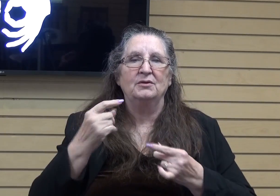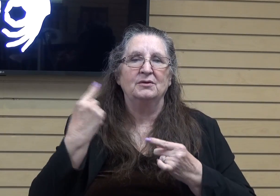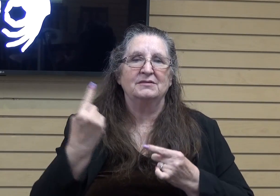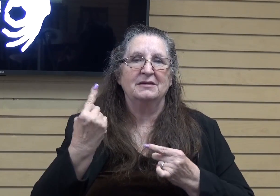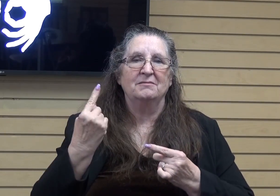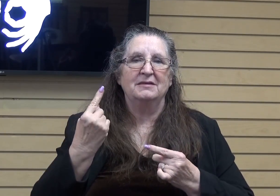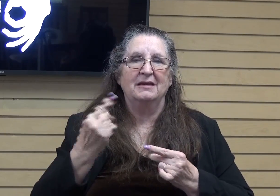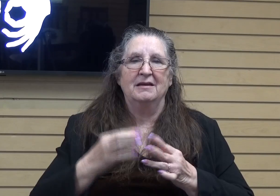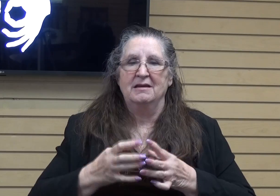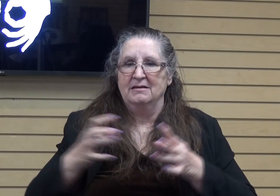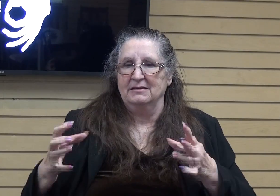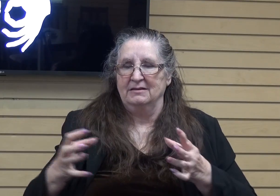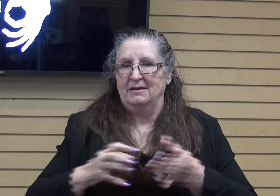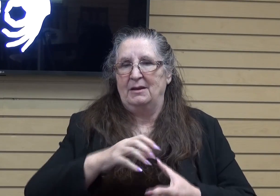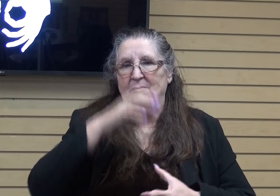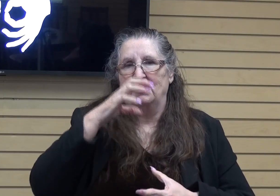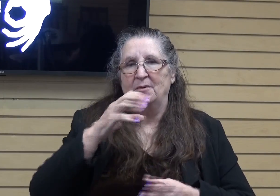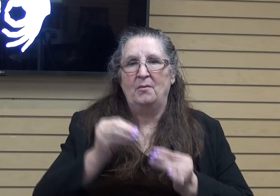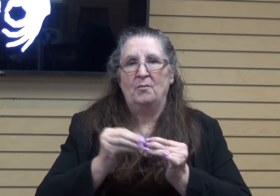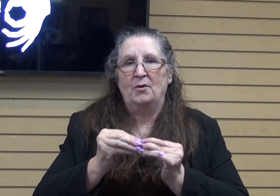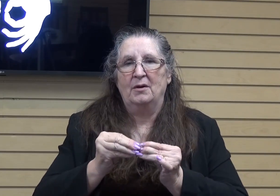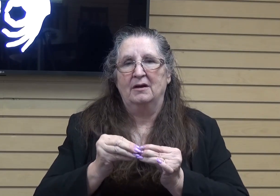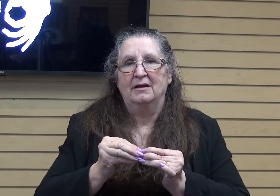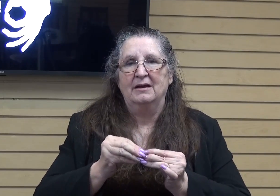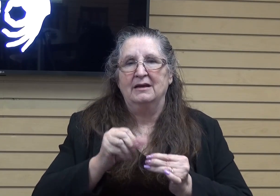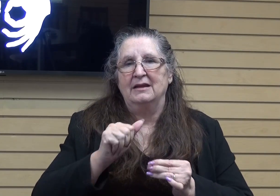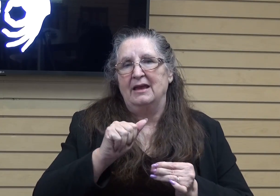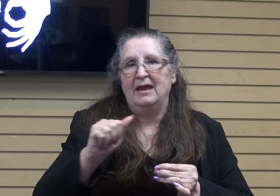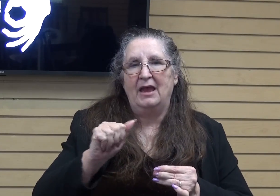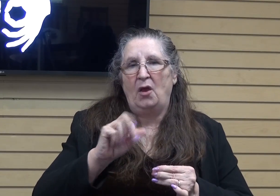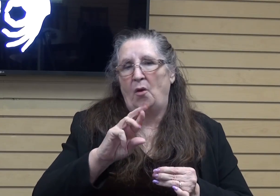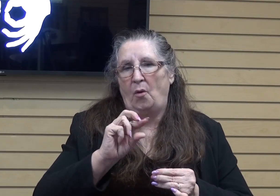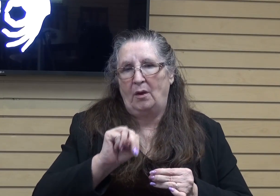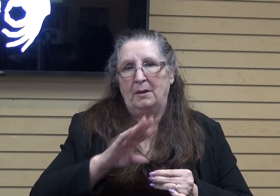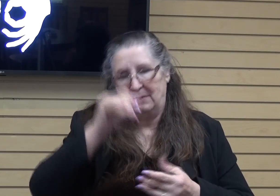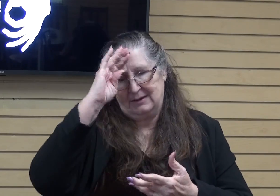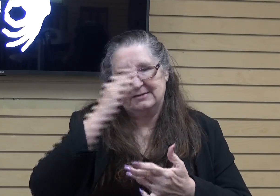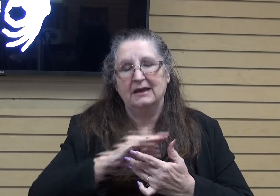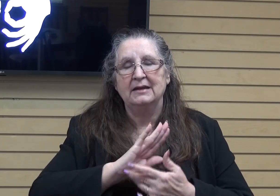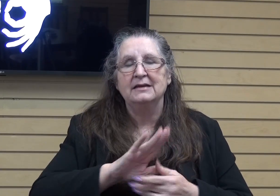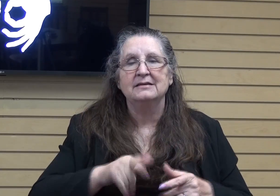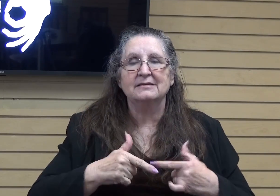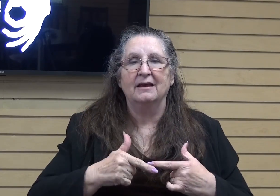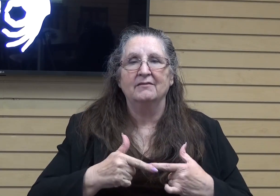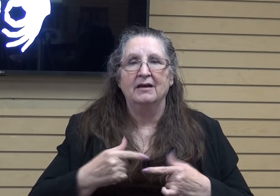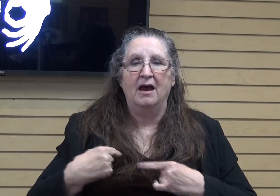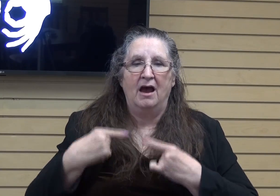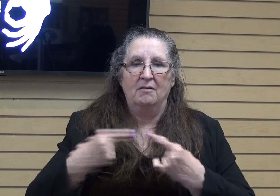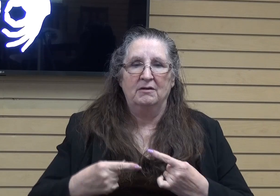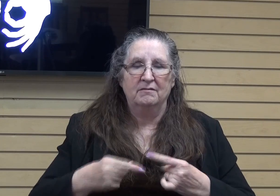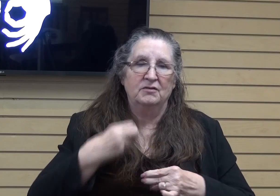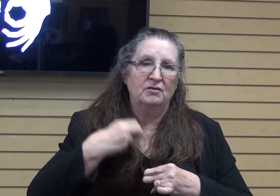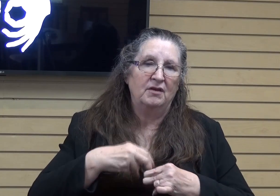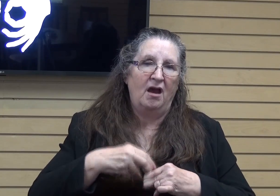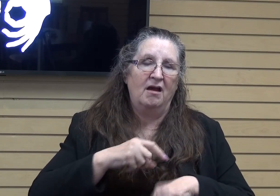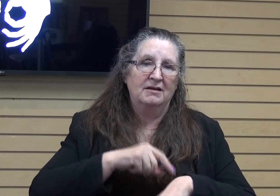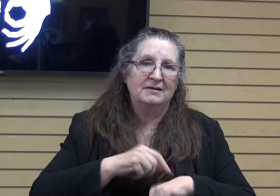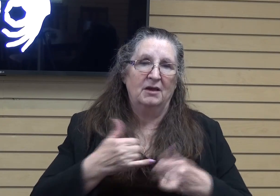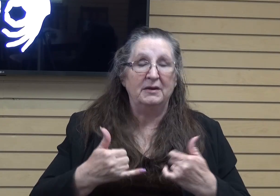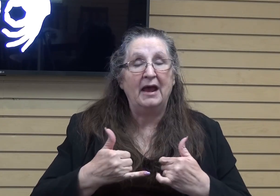exceedingly and abundantly more in Aaron's life. And as I'm living through this hard season right now, I